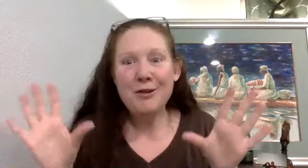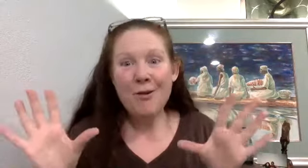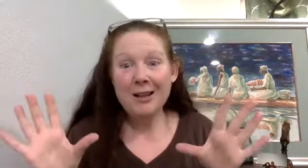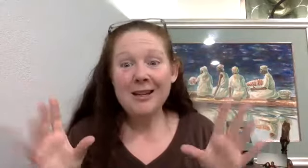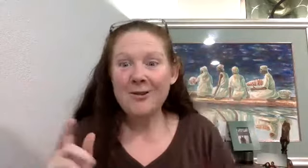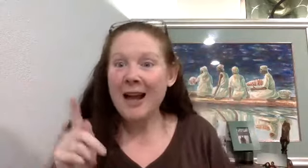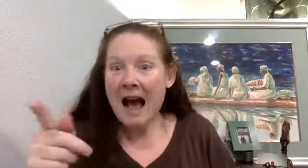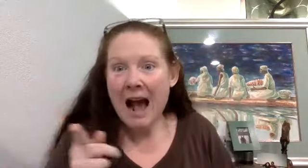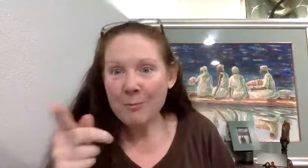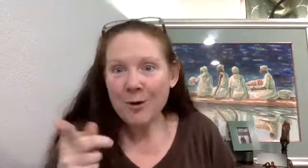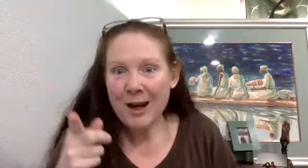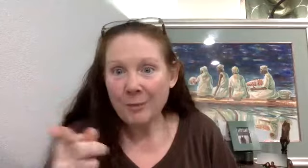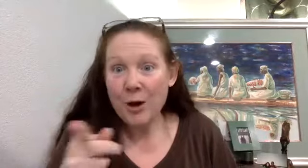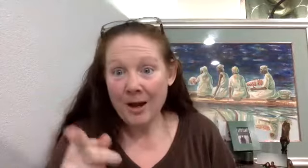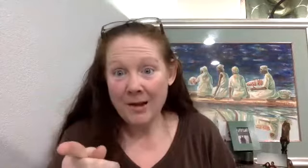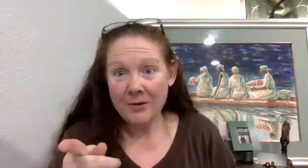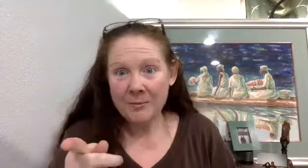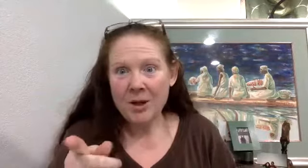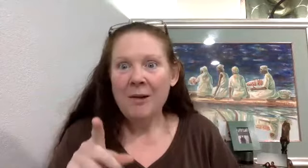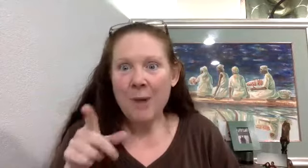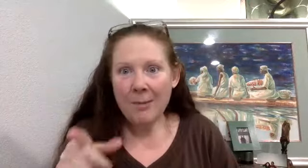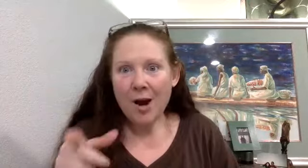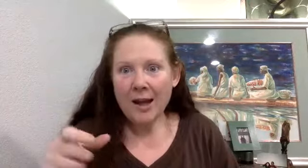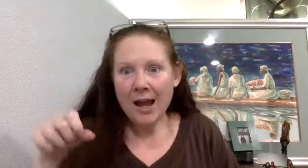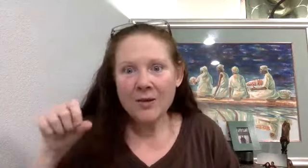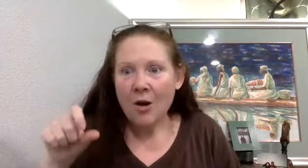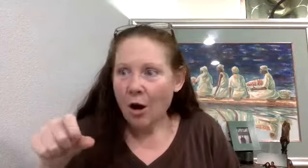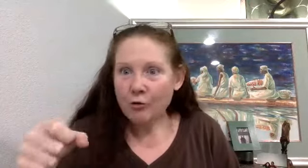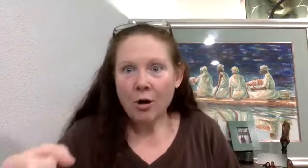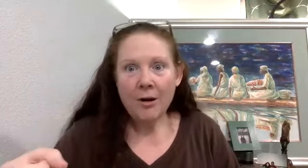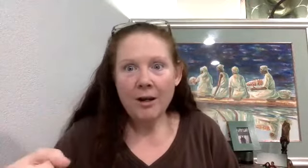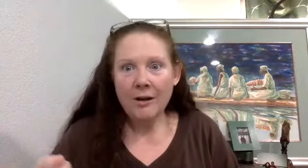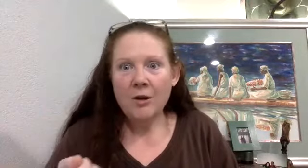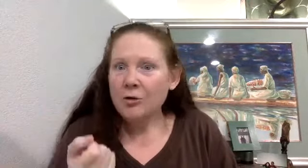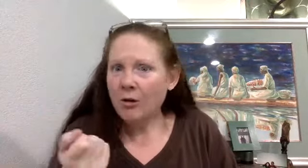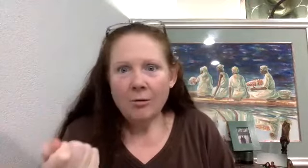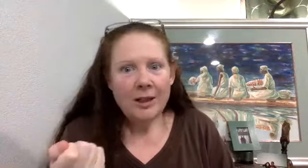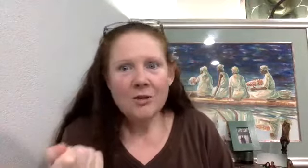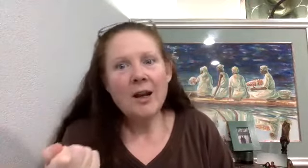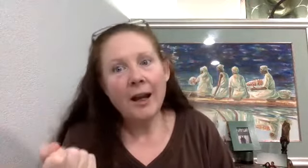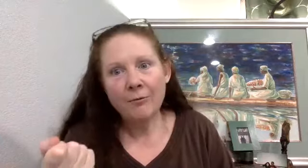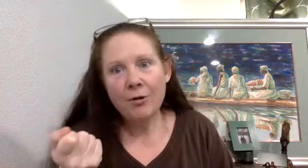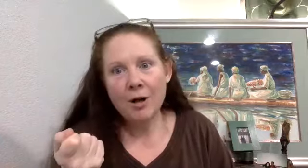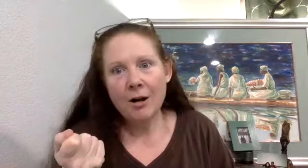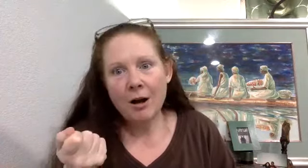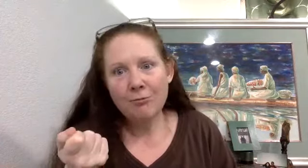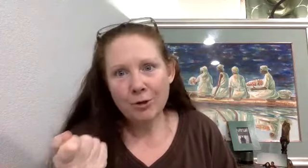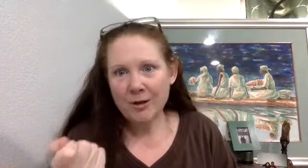no idea going, I'm creating broadcasts. My broadcasts are targeted to only just a handful of really